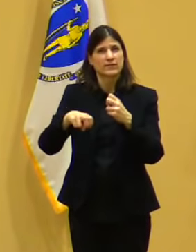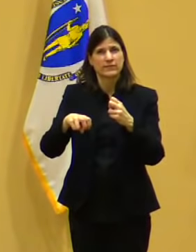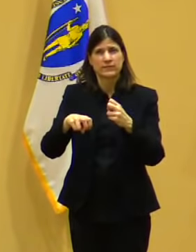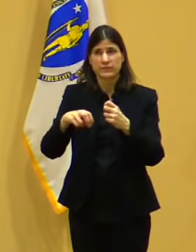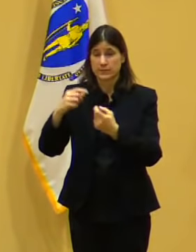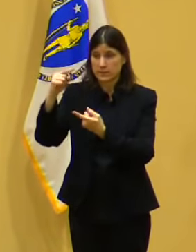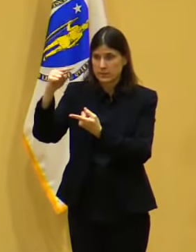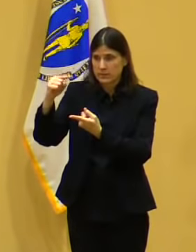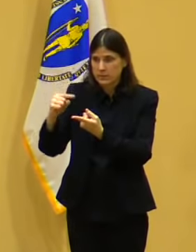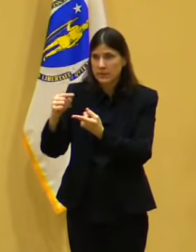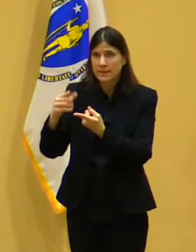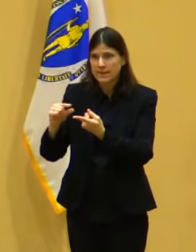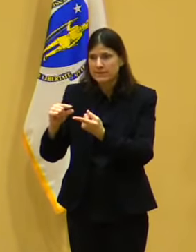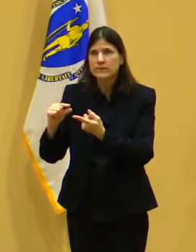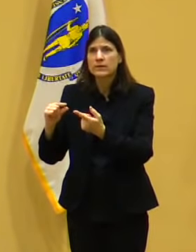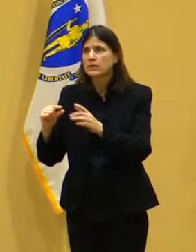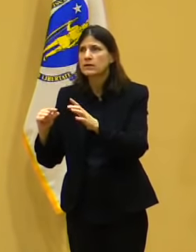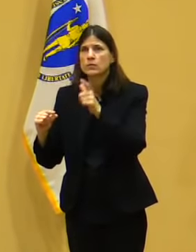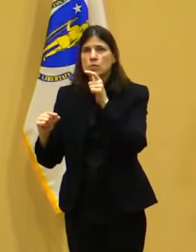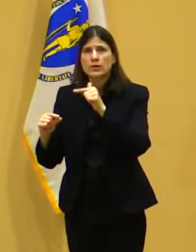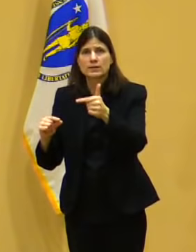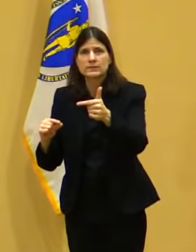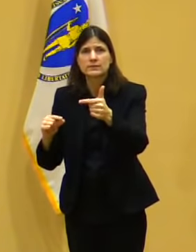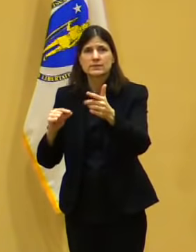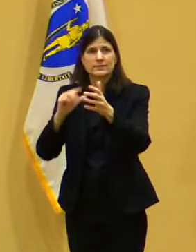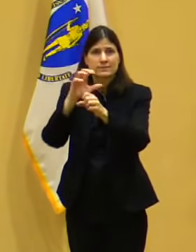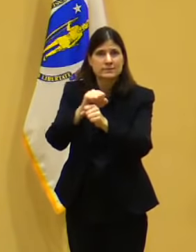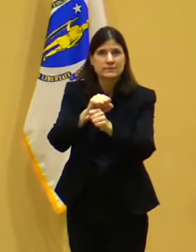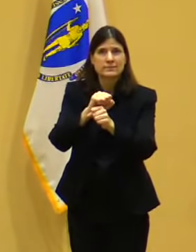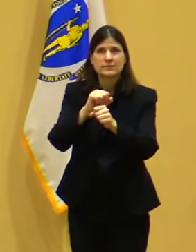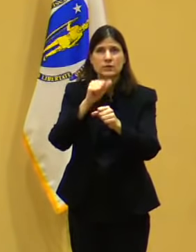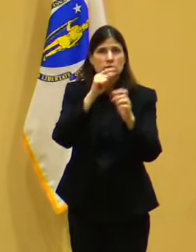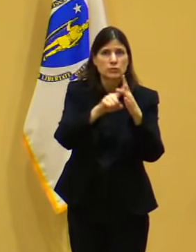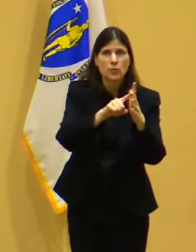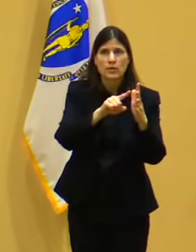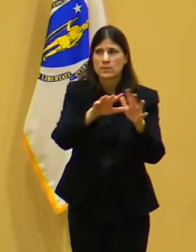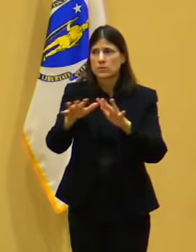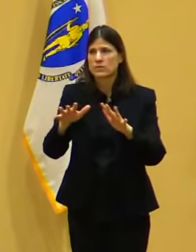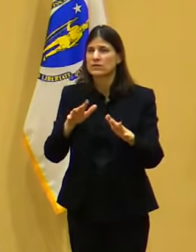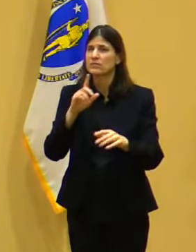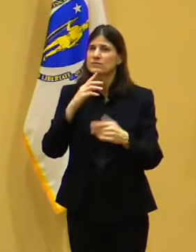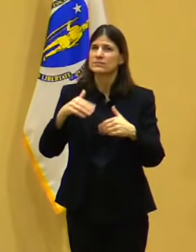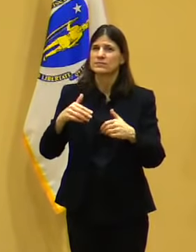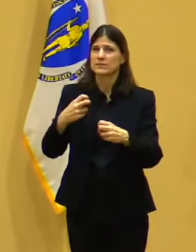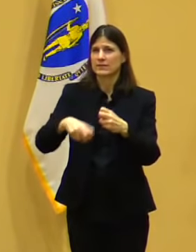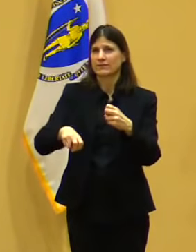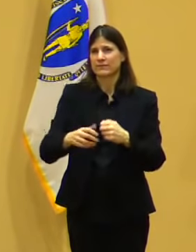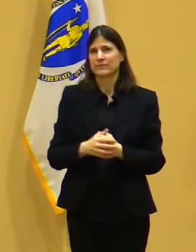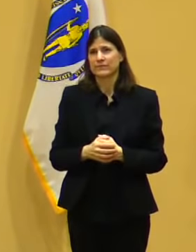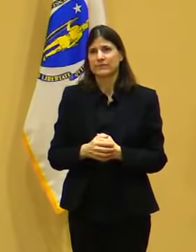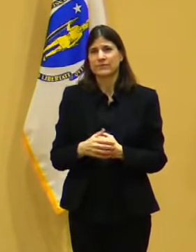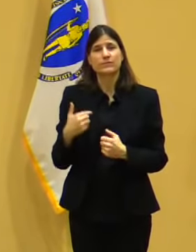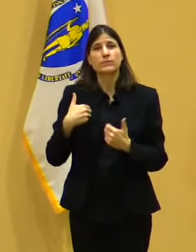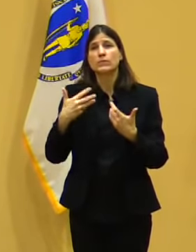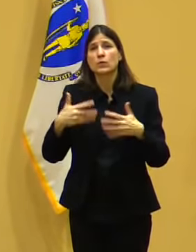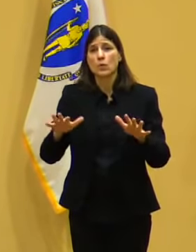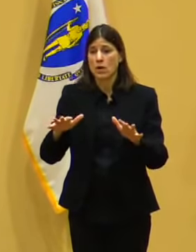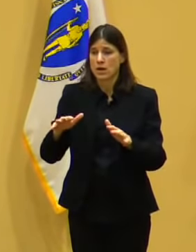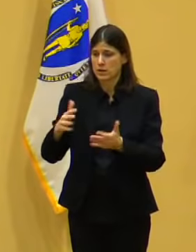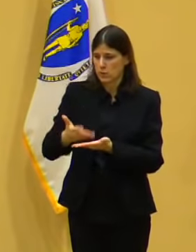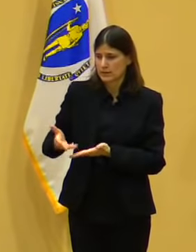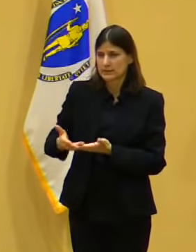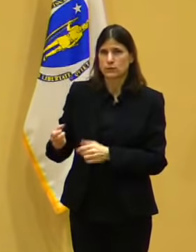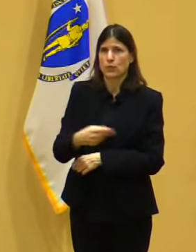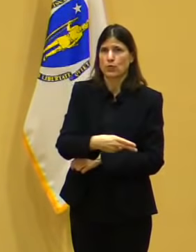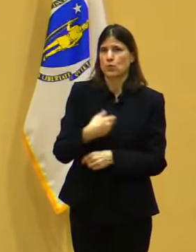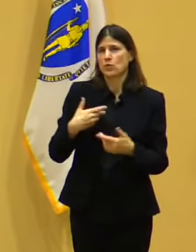talking about here, is a tremendous loss. And I